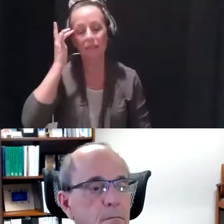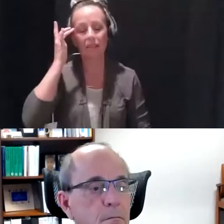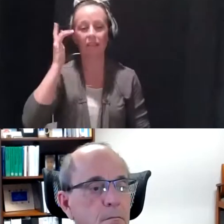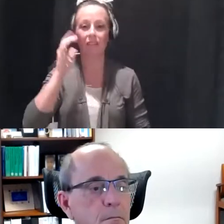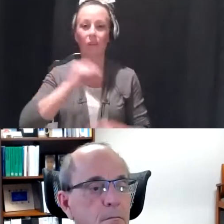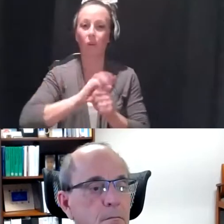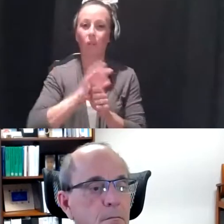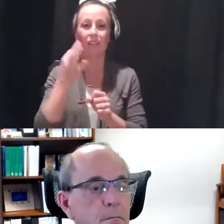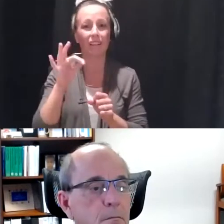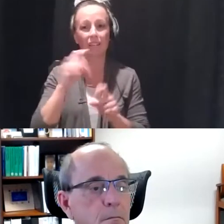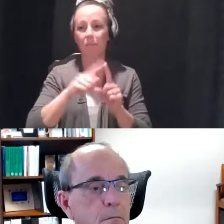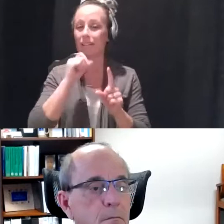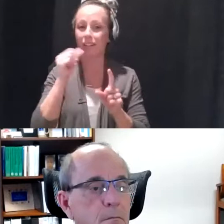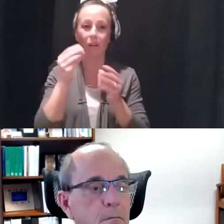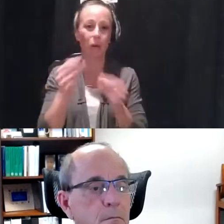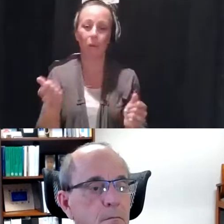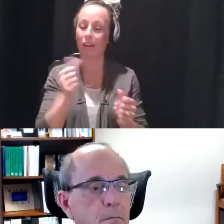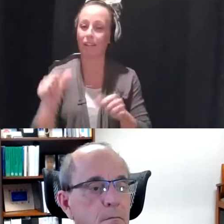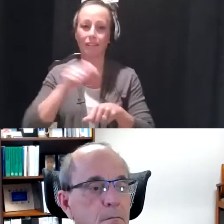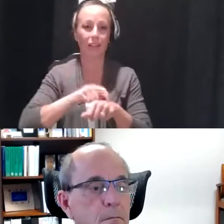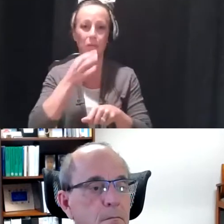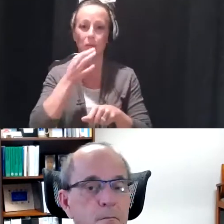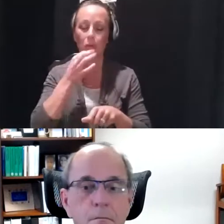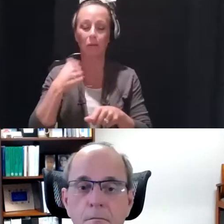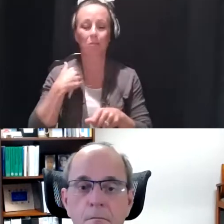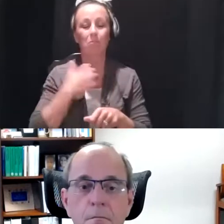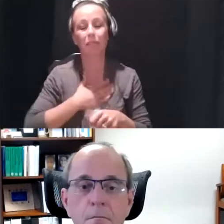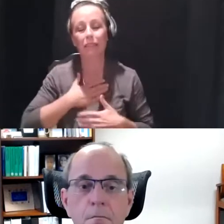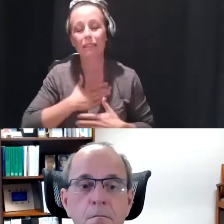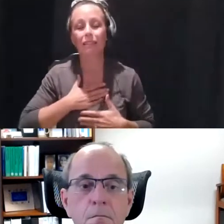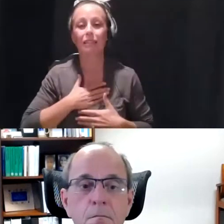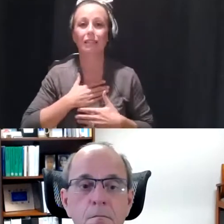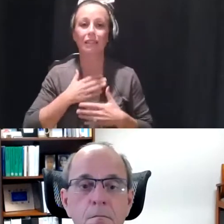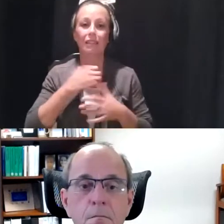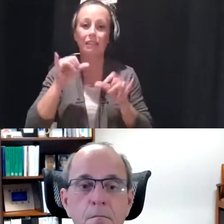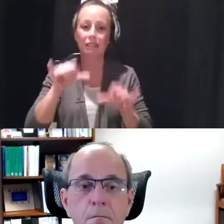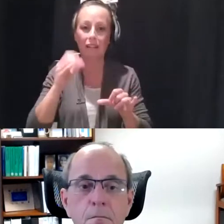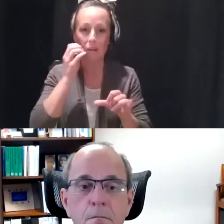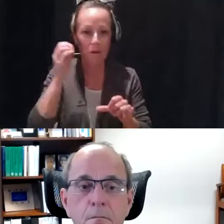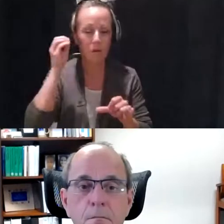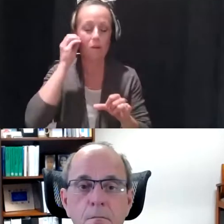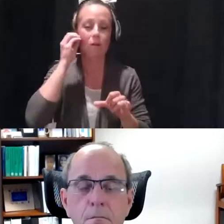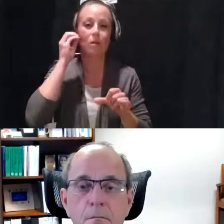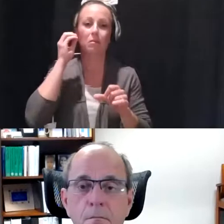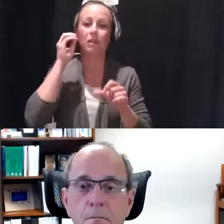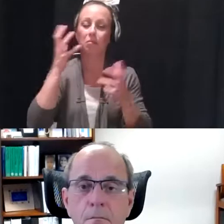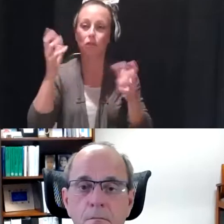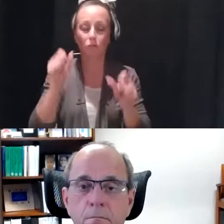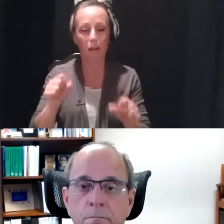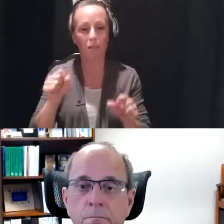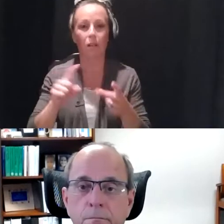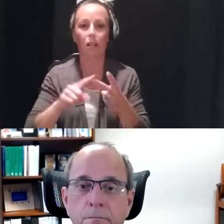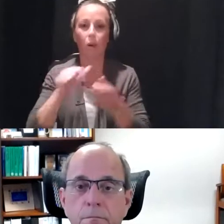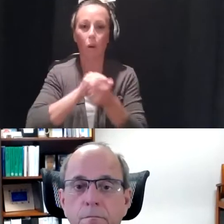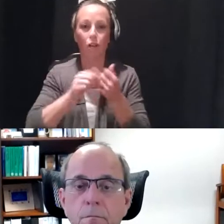anytime soon. Please continue to reduce the spread of the virus by staying home as much as possible, washing your